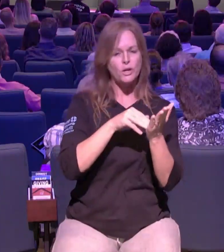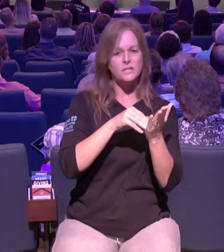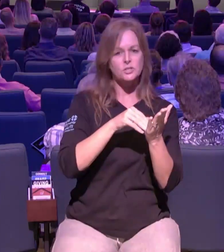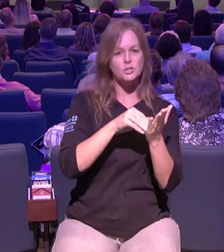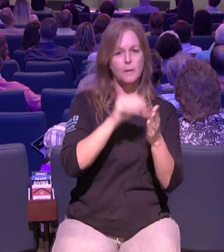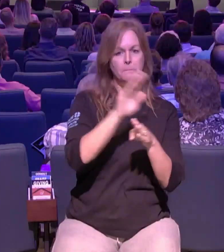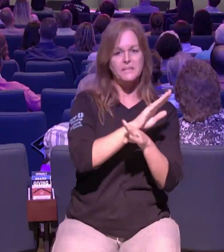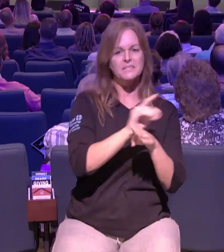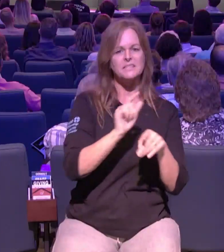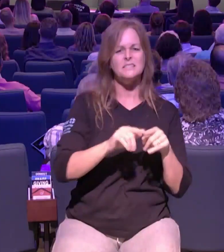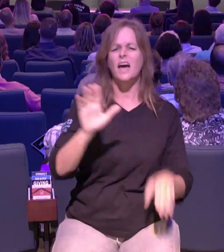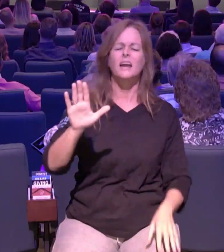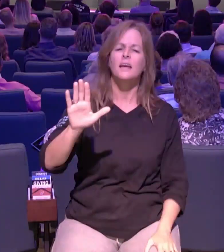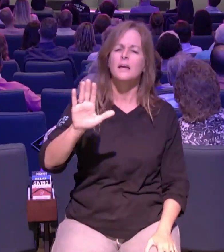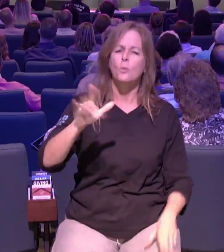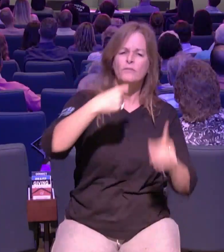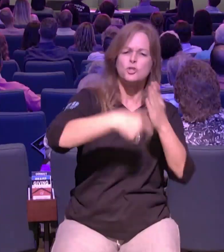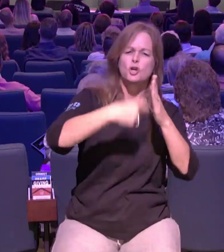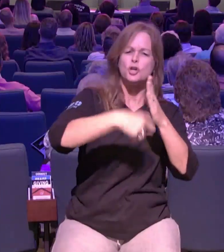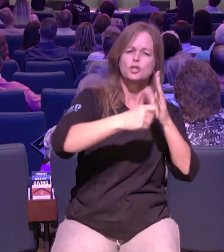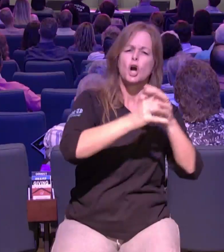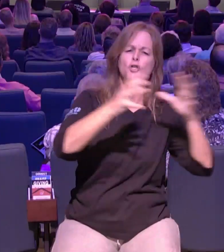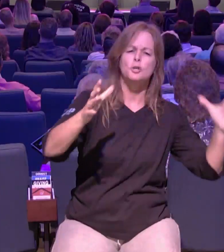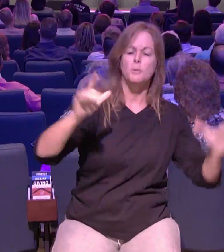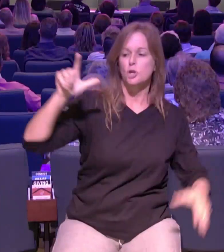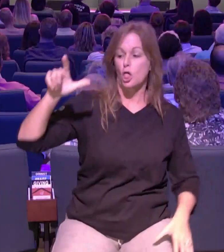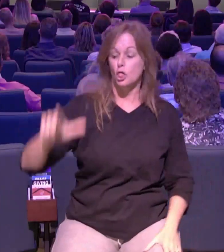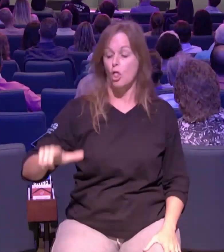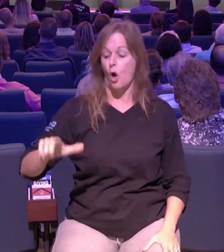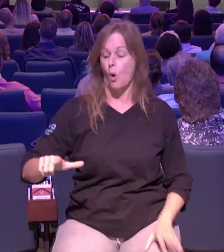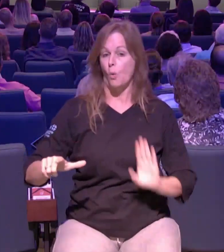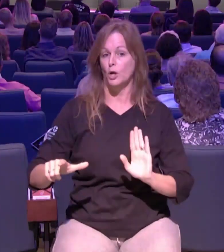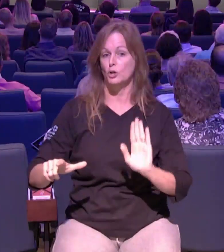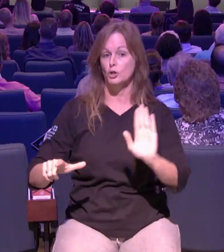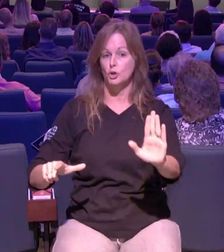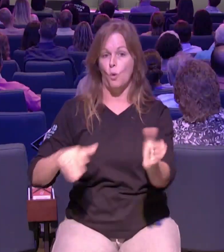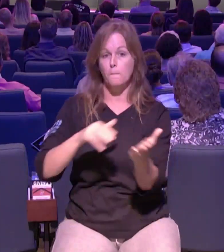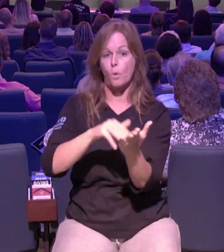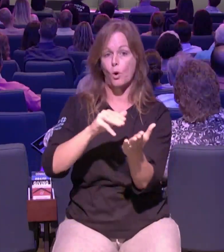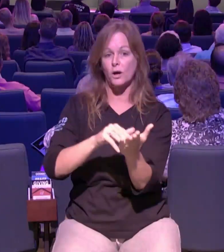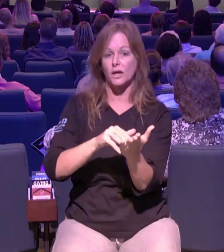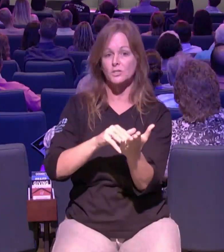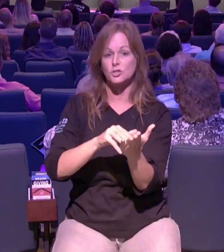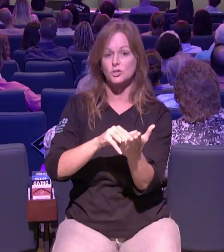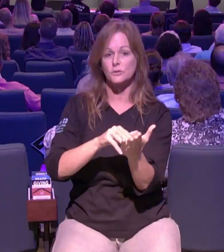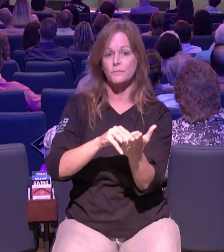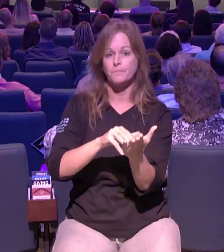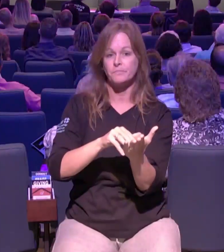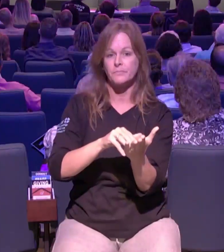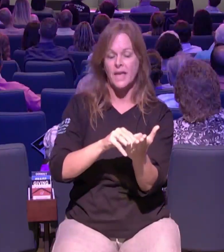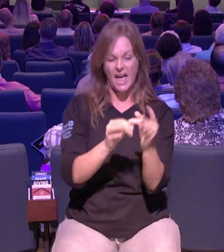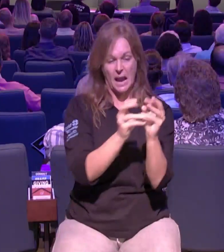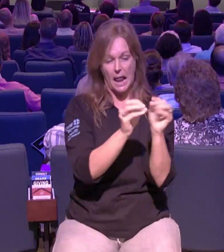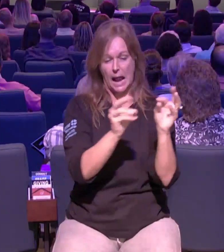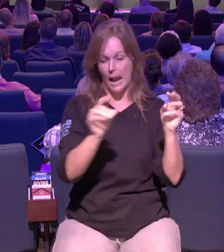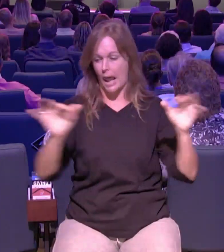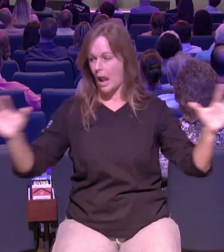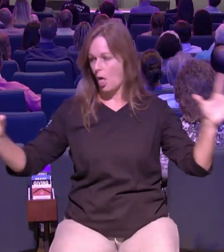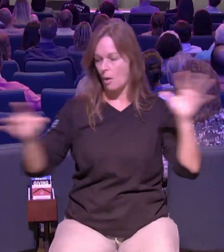and said we are low we've been overcharging you we're going to lower your mortgage payments by the it ended up being the exact amount that she had to spend to